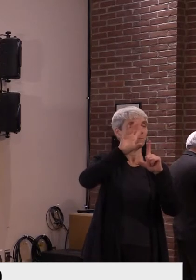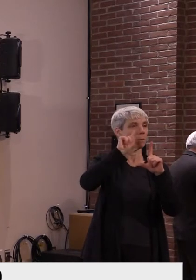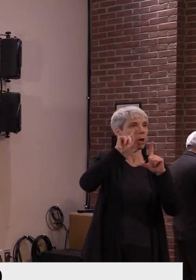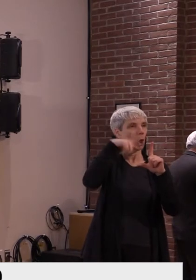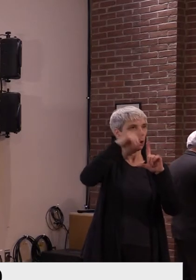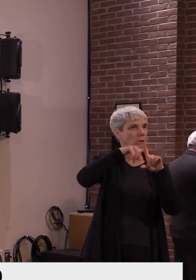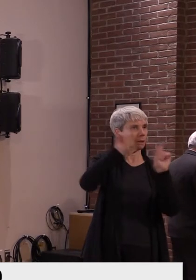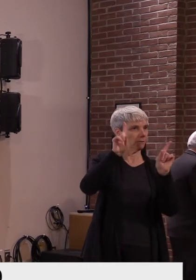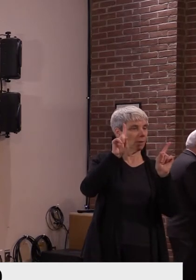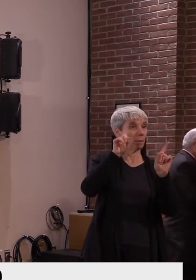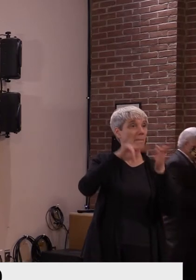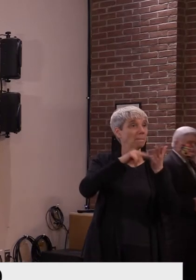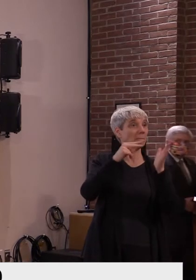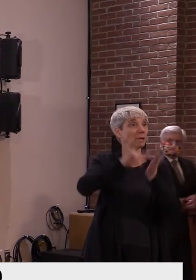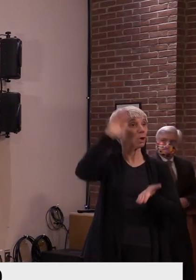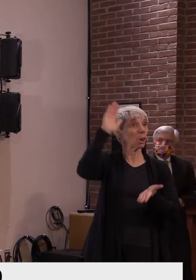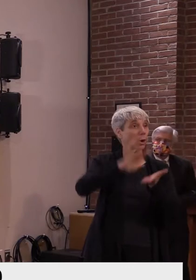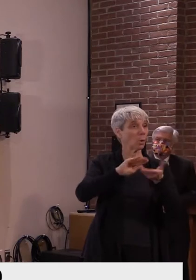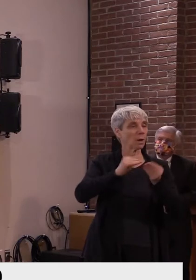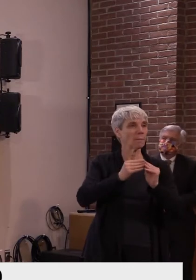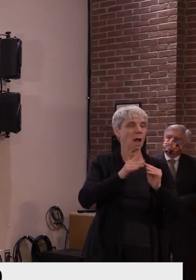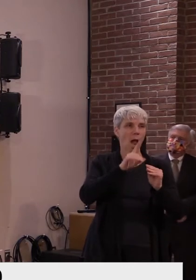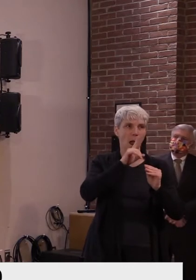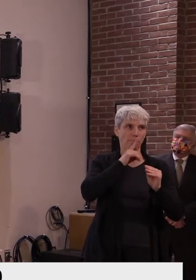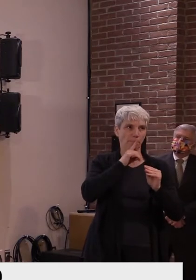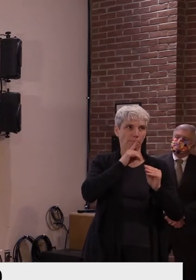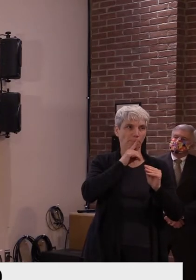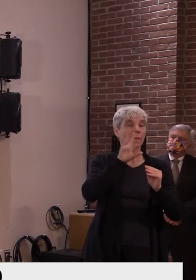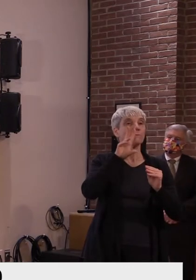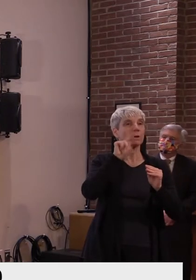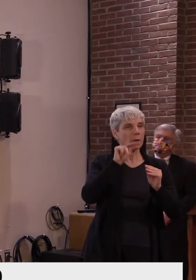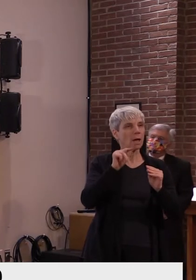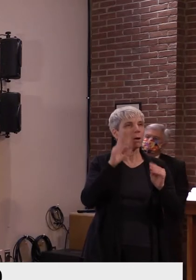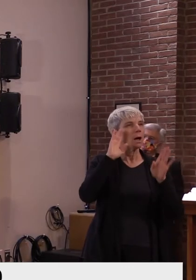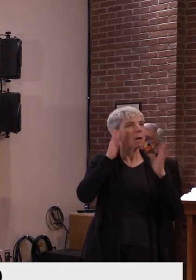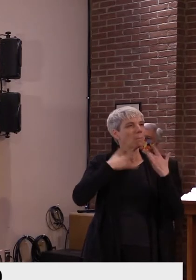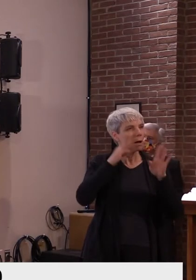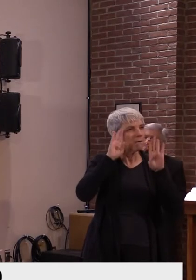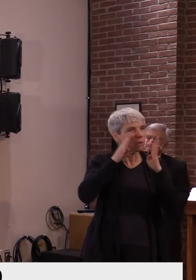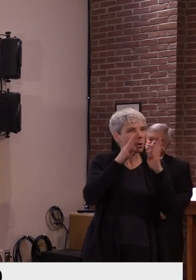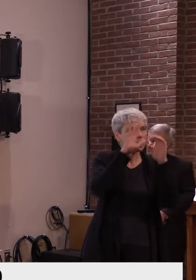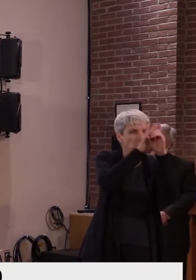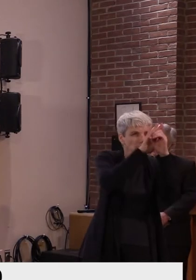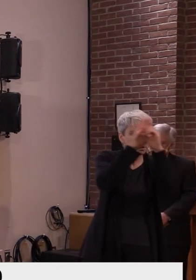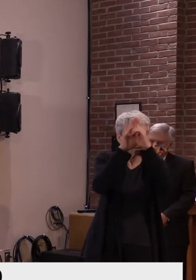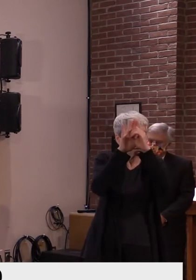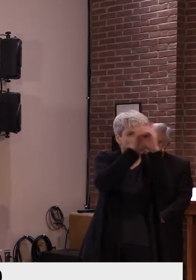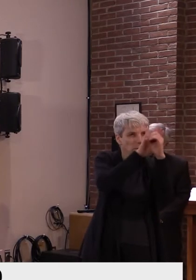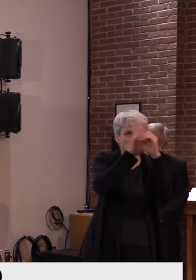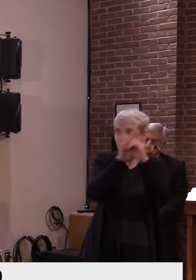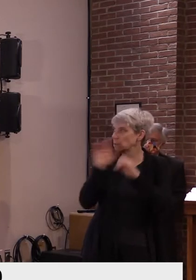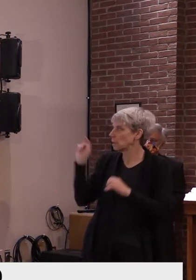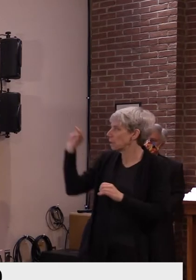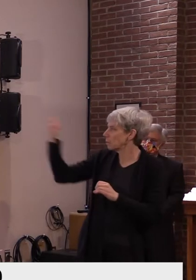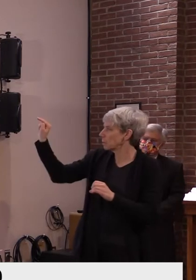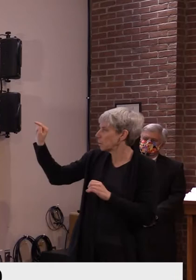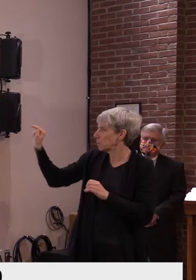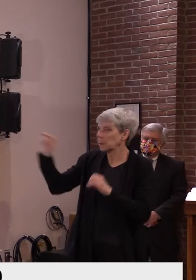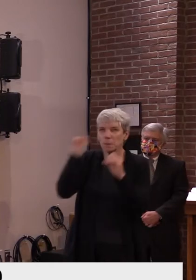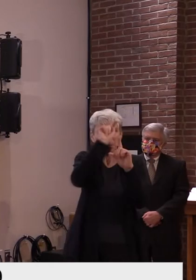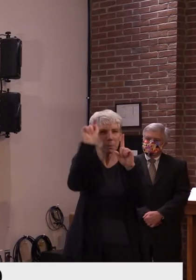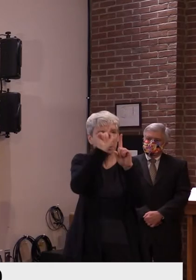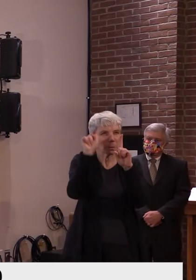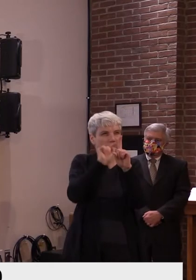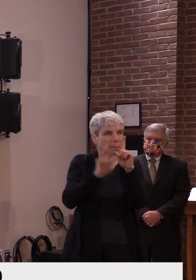back in June because we have a much more granular understanding of our own information, of our own data, of our own cases.